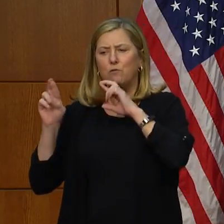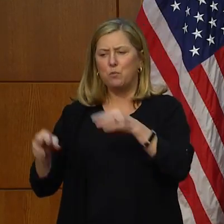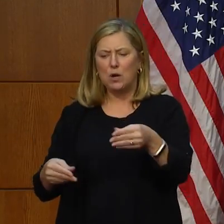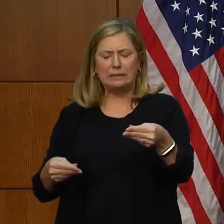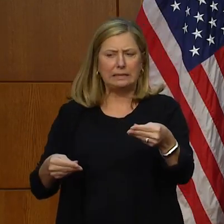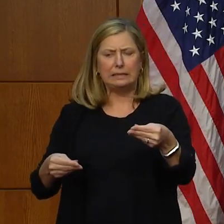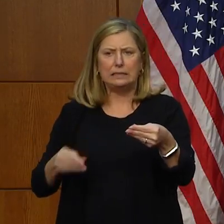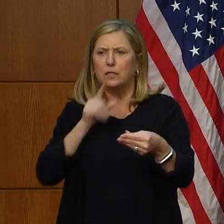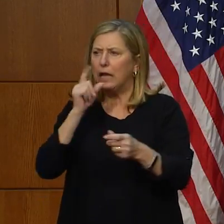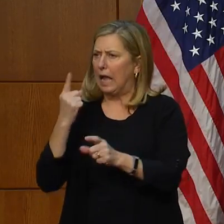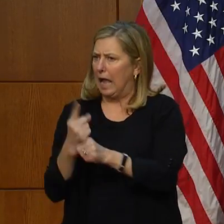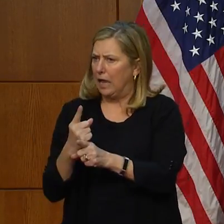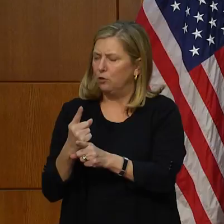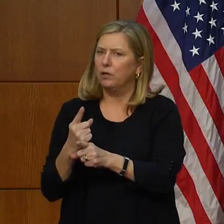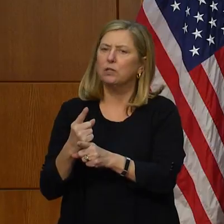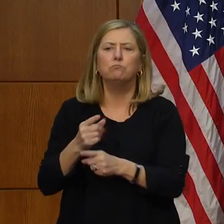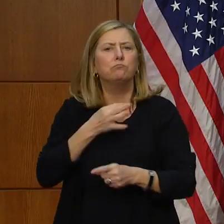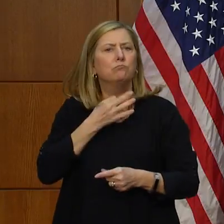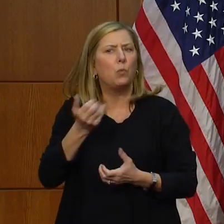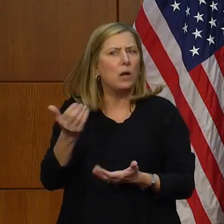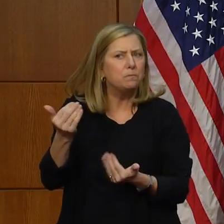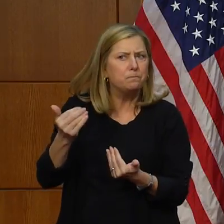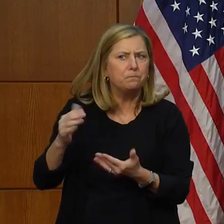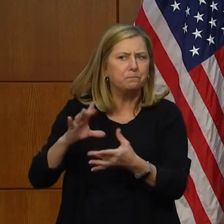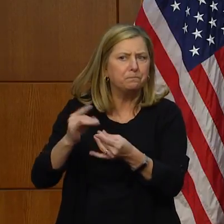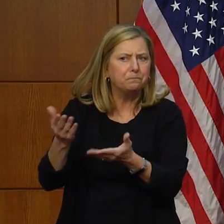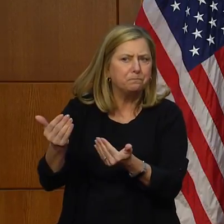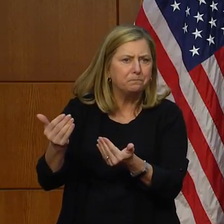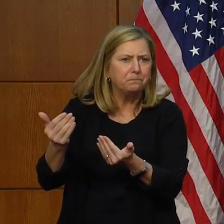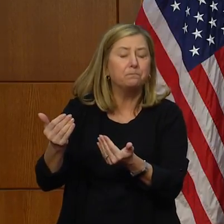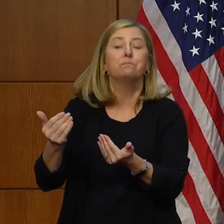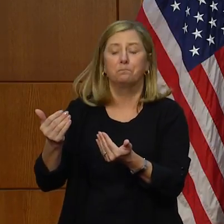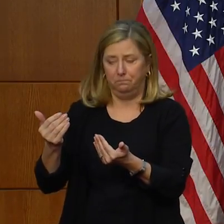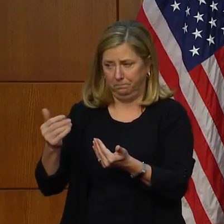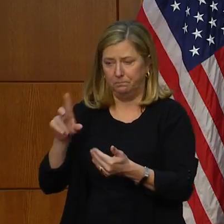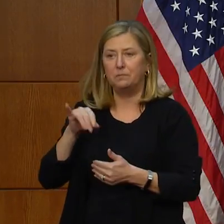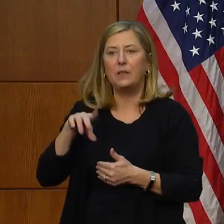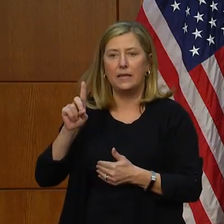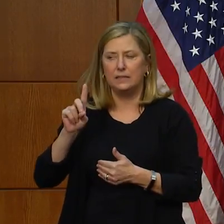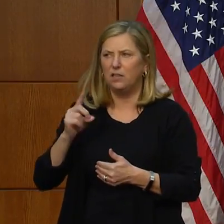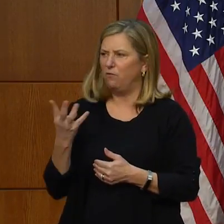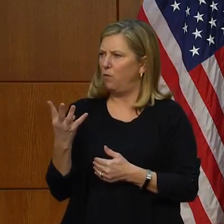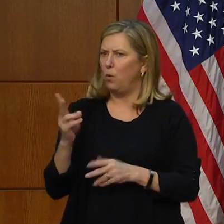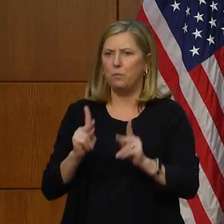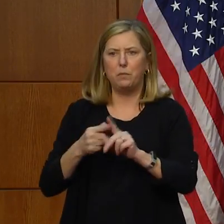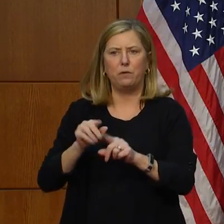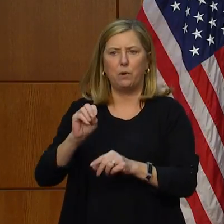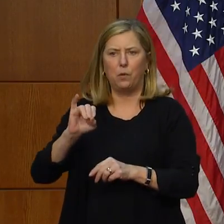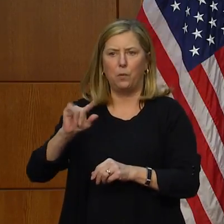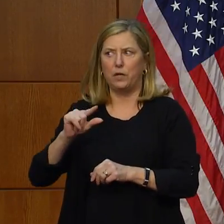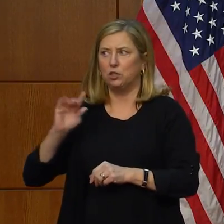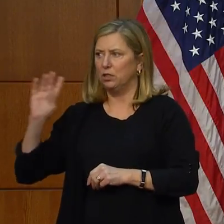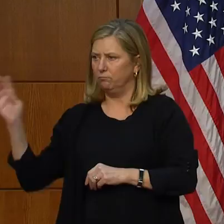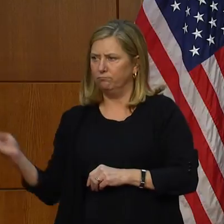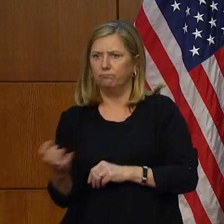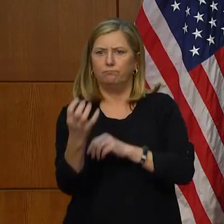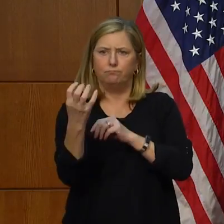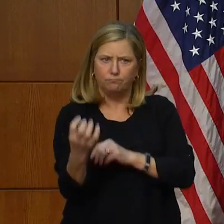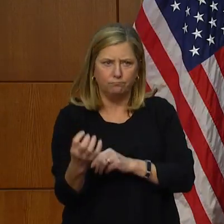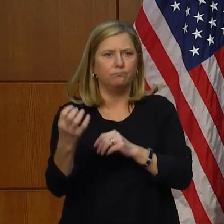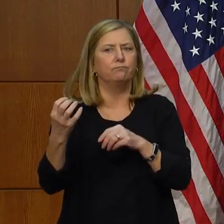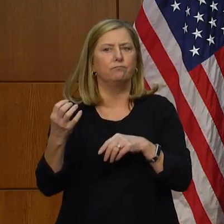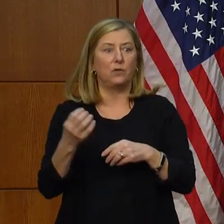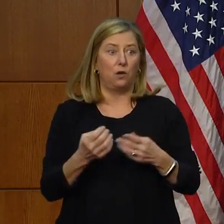accurate, and we would like to hear from you. That team came in. There was about four folks from the Inspector General's office that came in, four